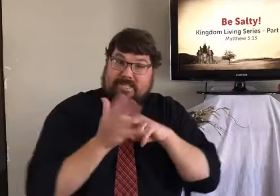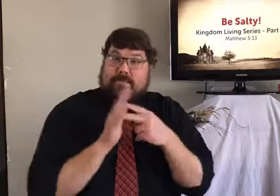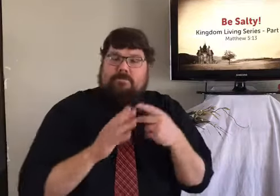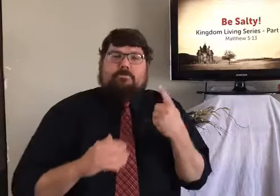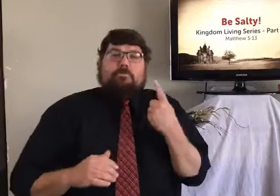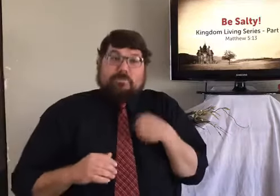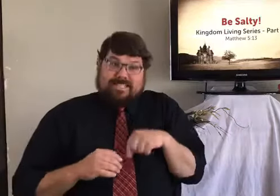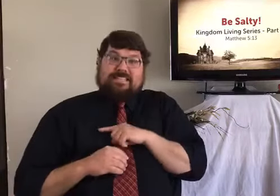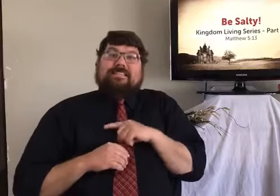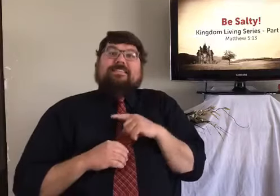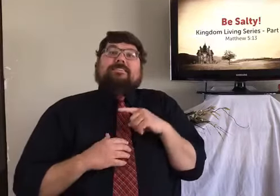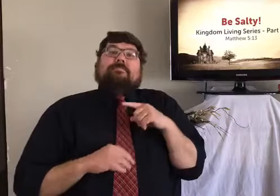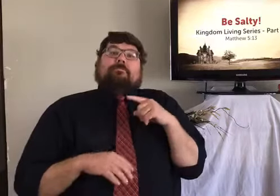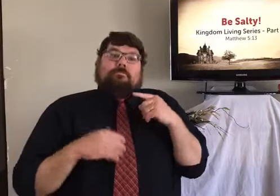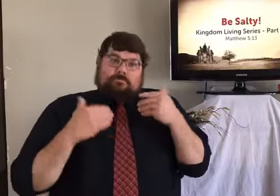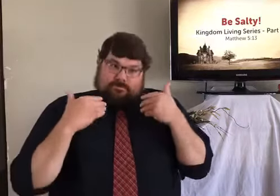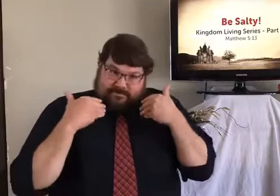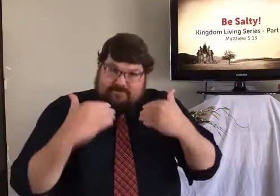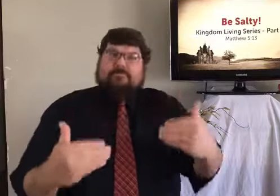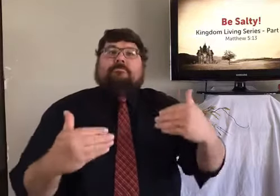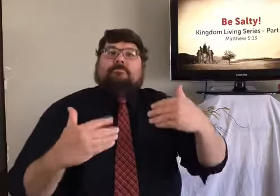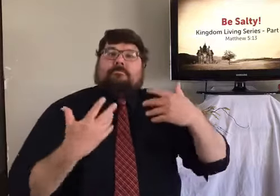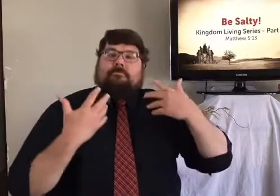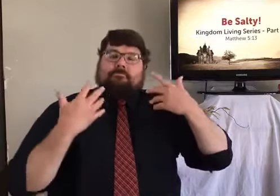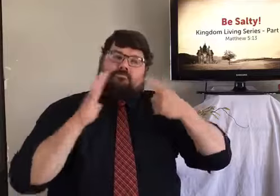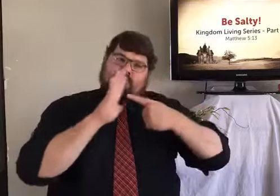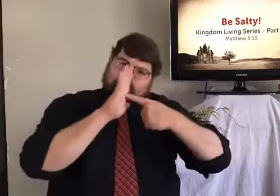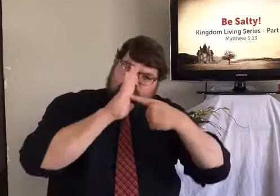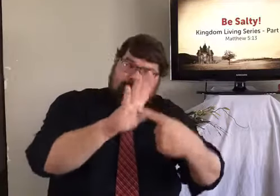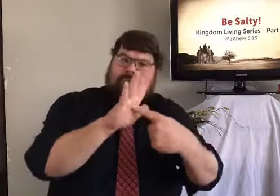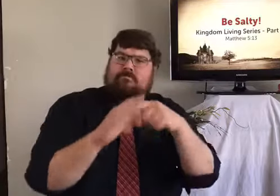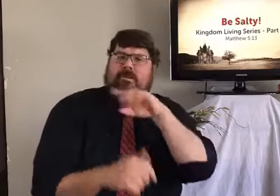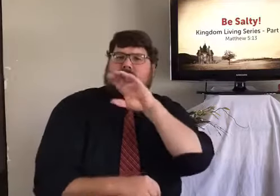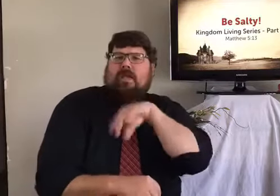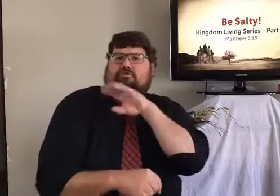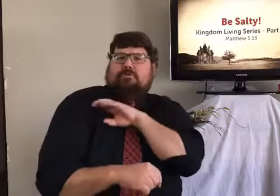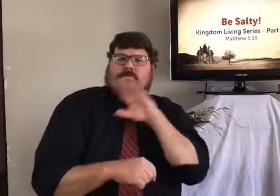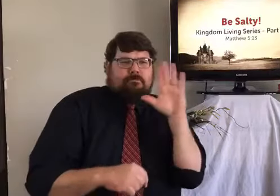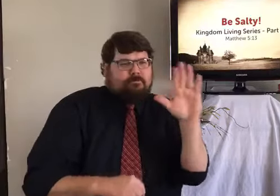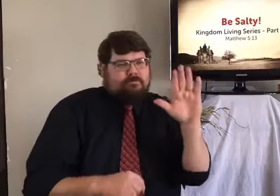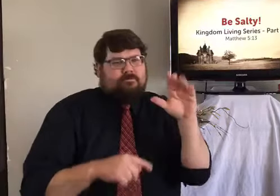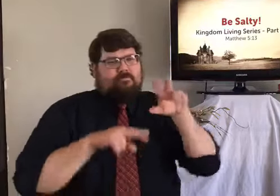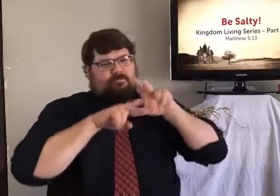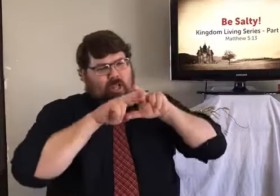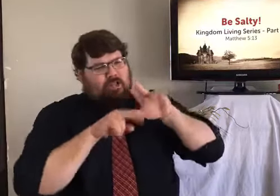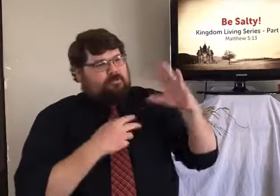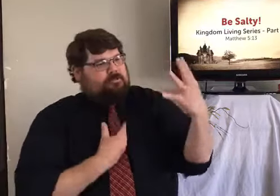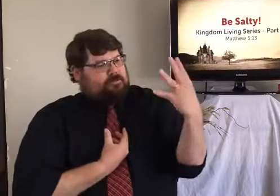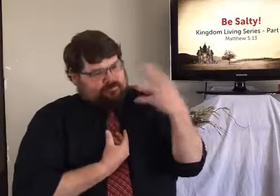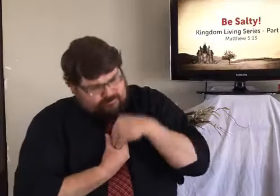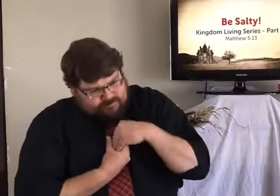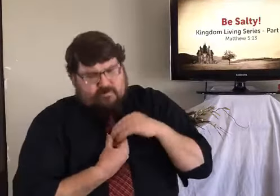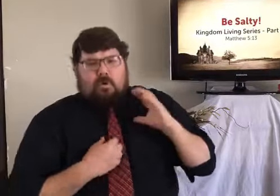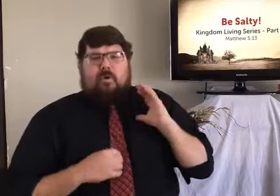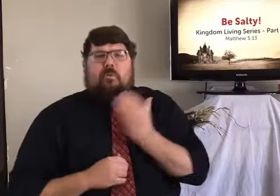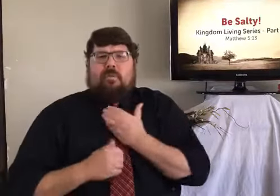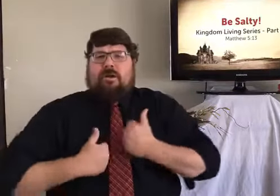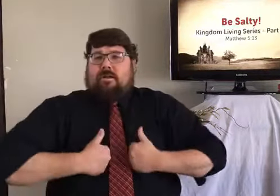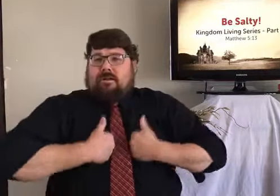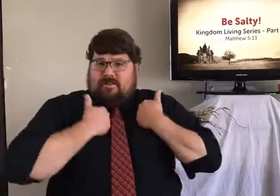But that our lives should be like salt. We should show the character of salt. The